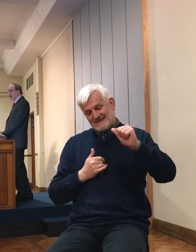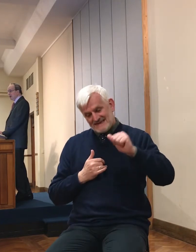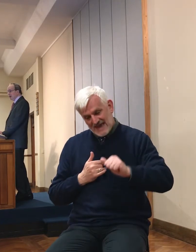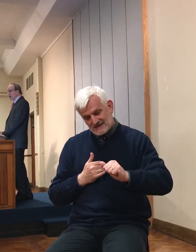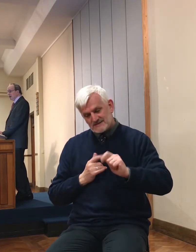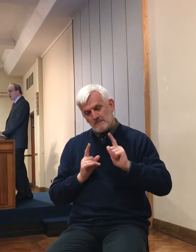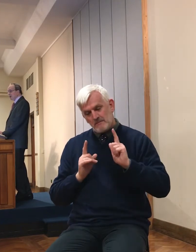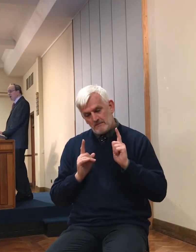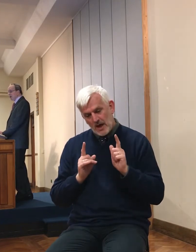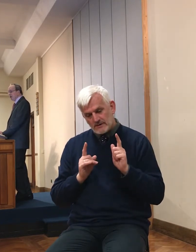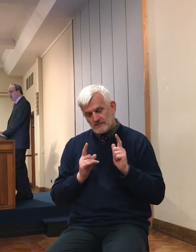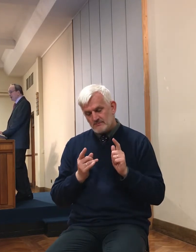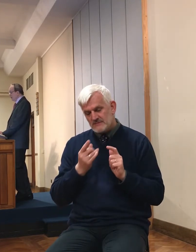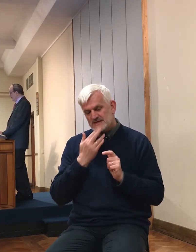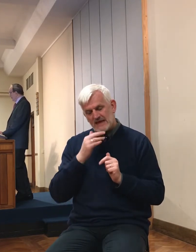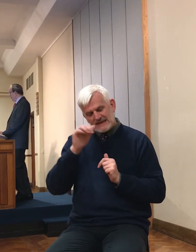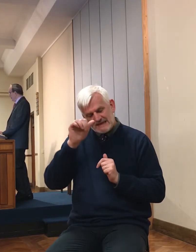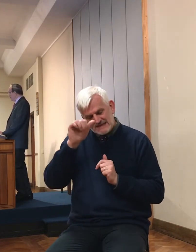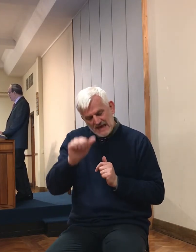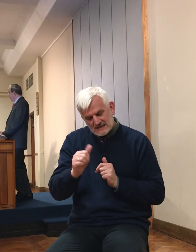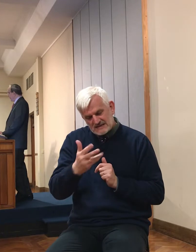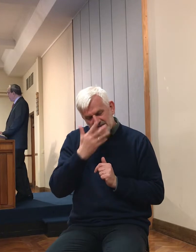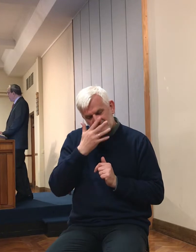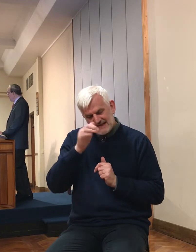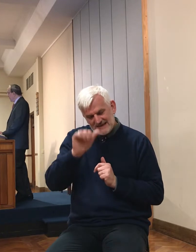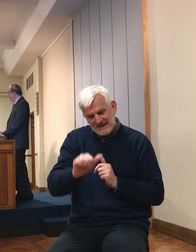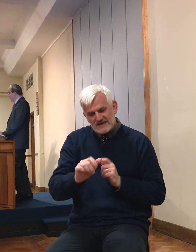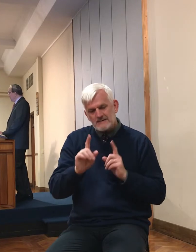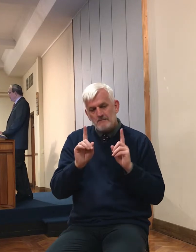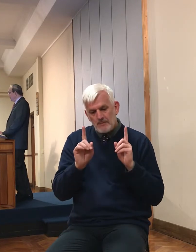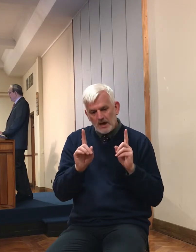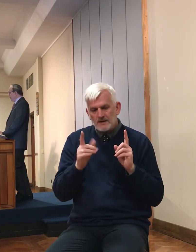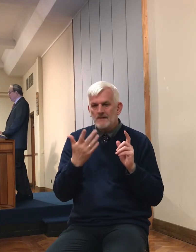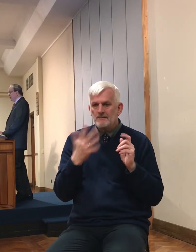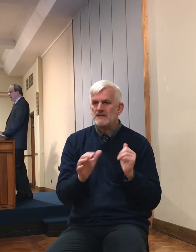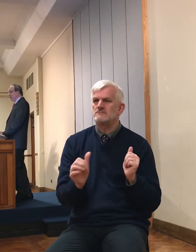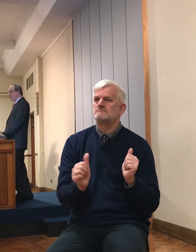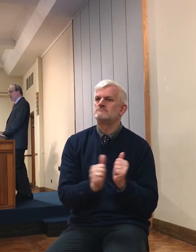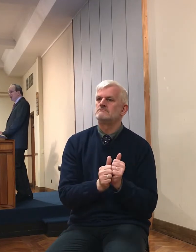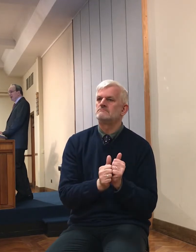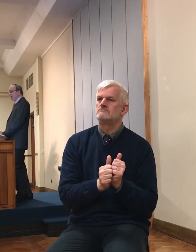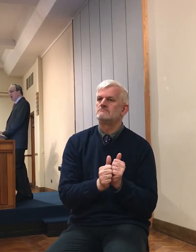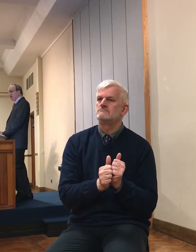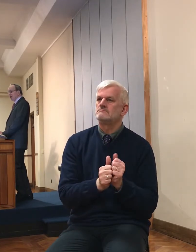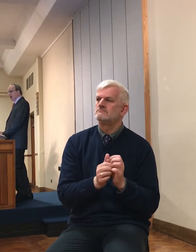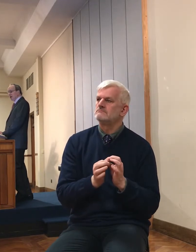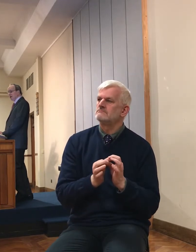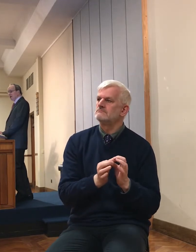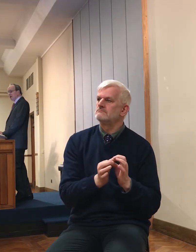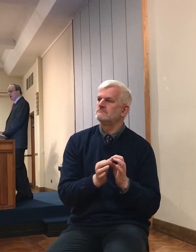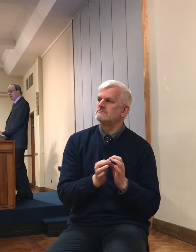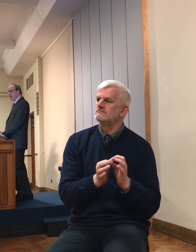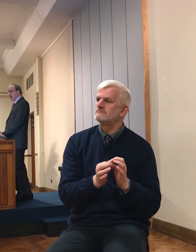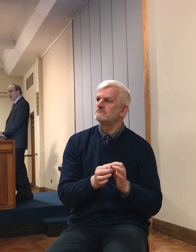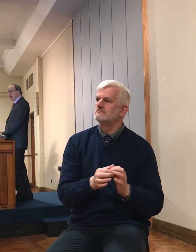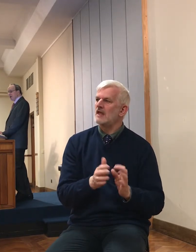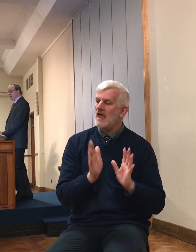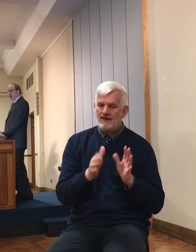people he's got to deal with them and protect them as though they were Israelites.